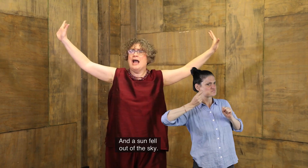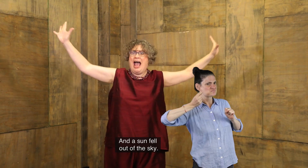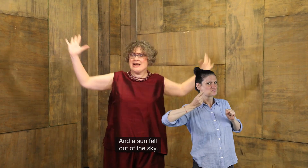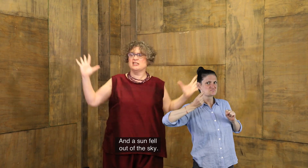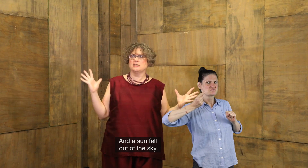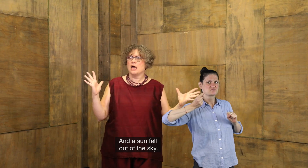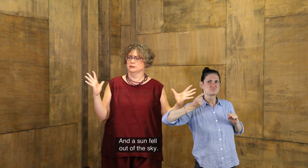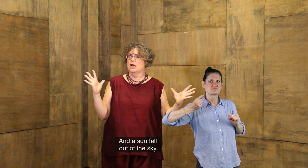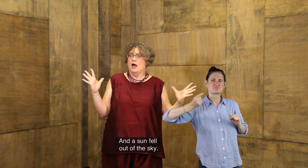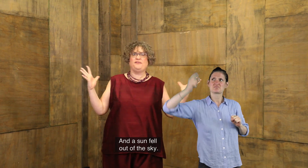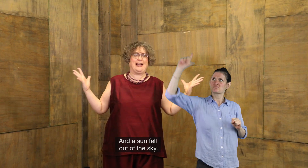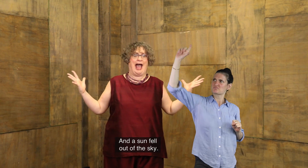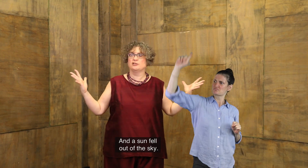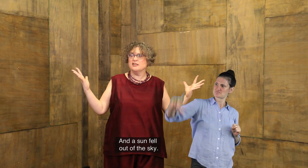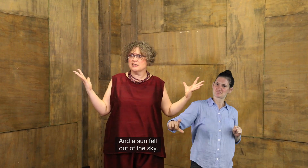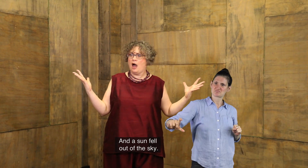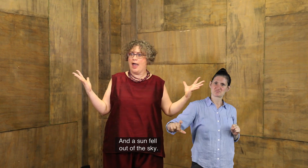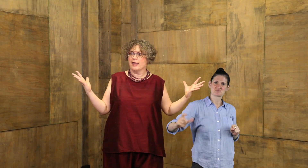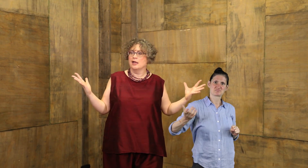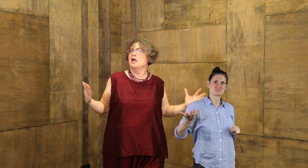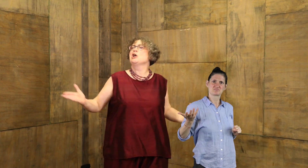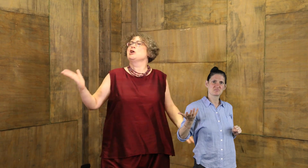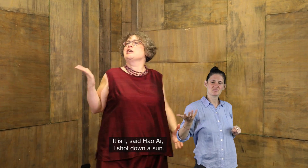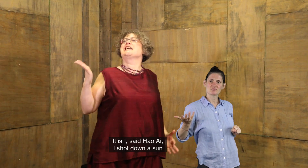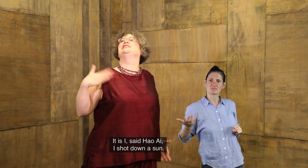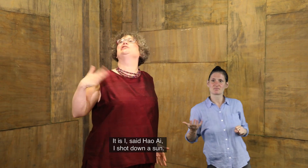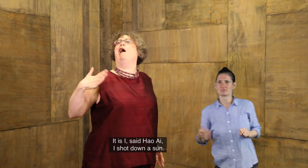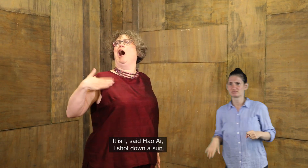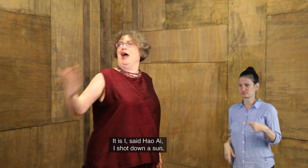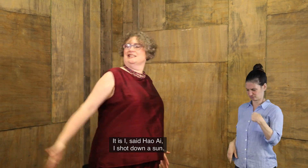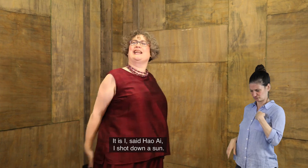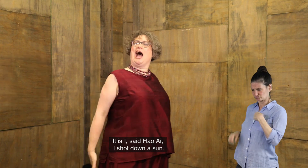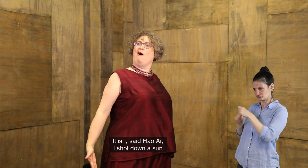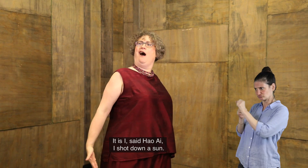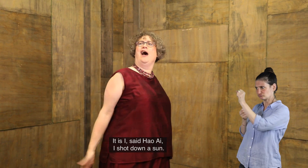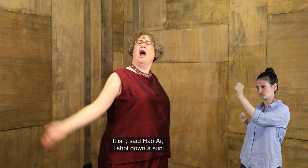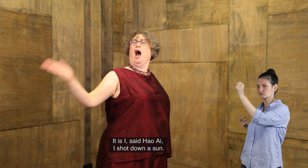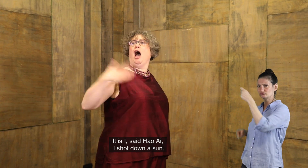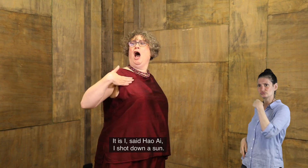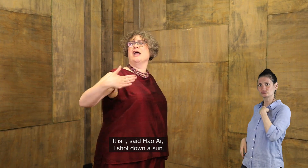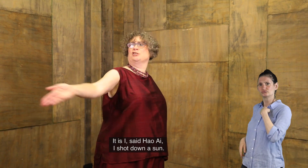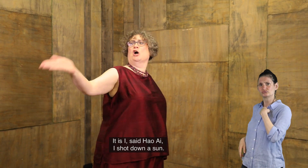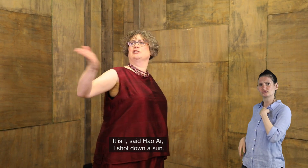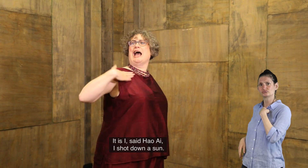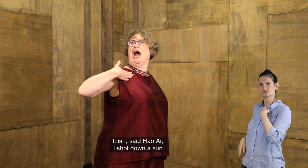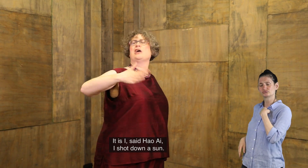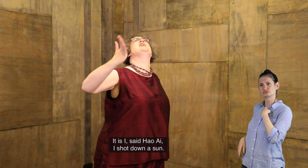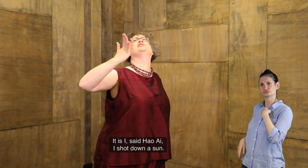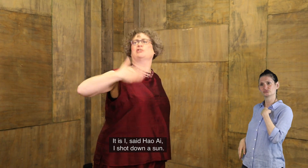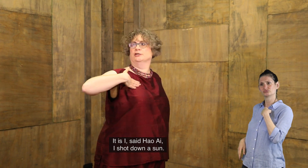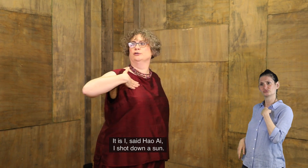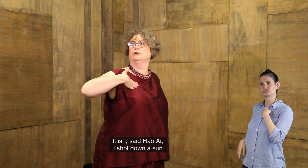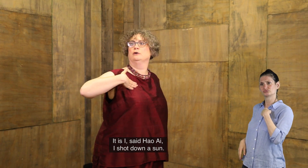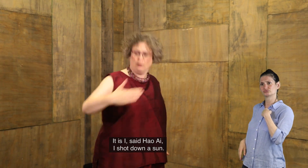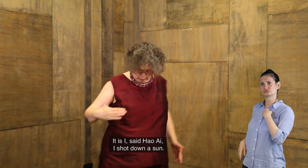paw, and a sun fell out of the sky. It is I, said how I, I shot down